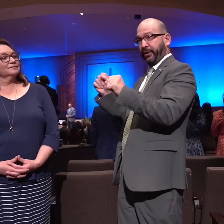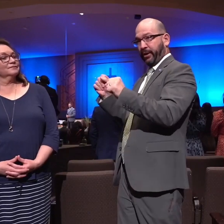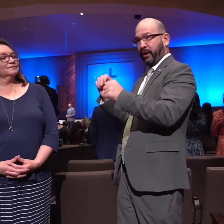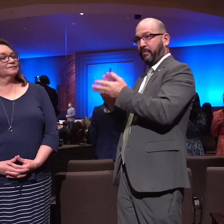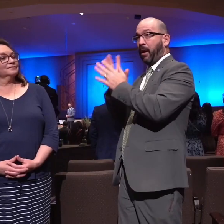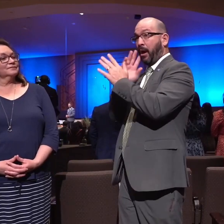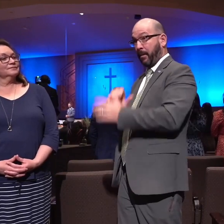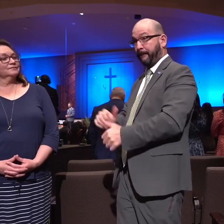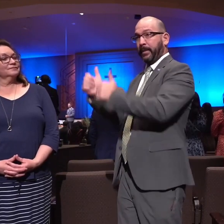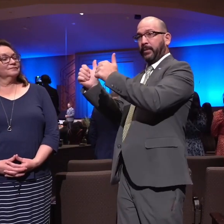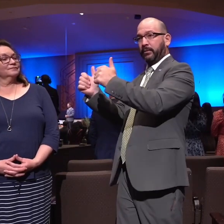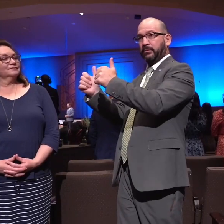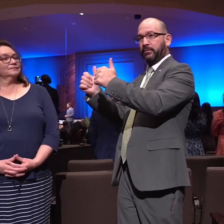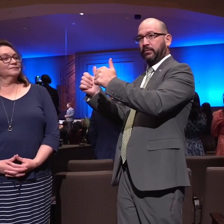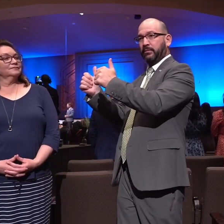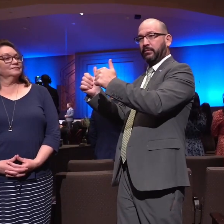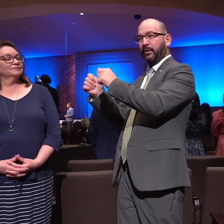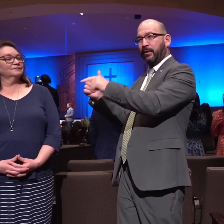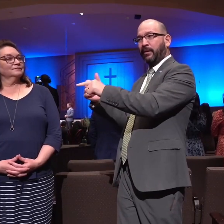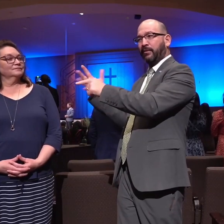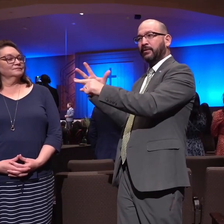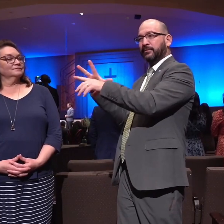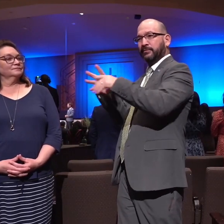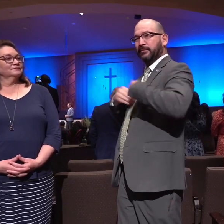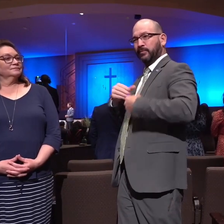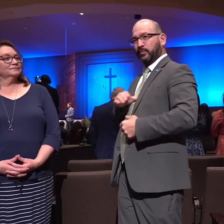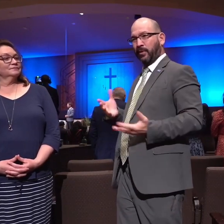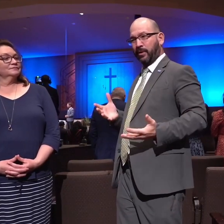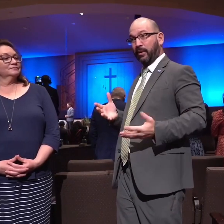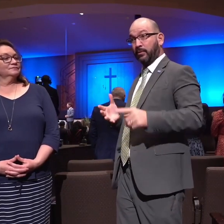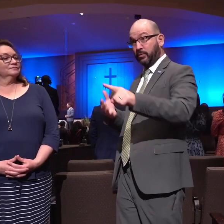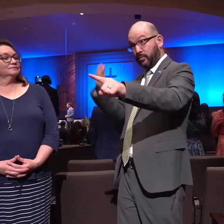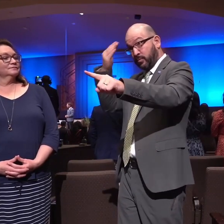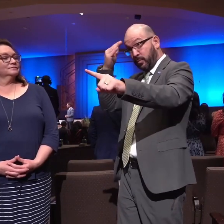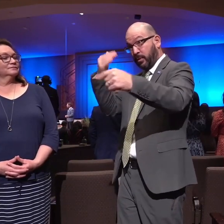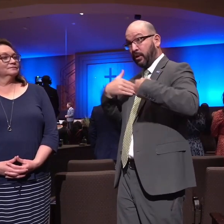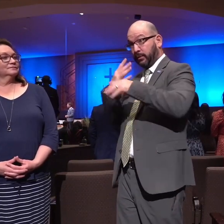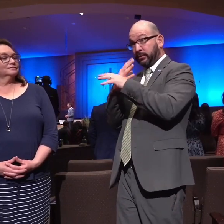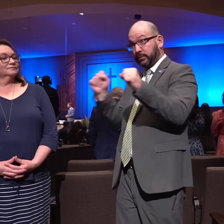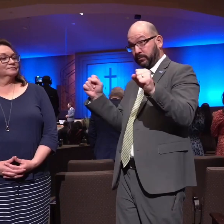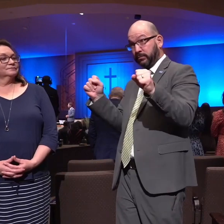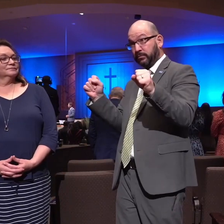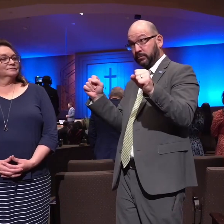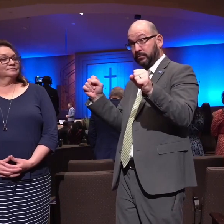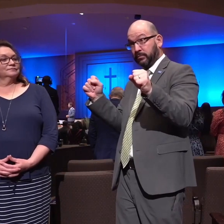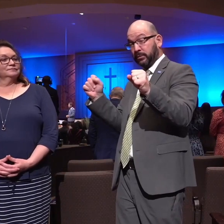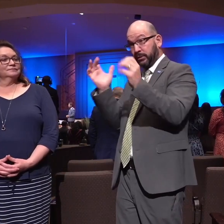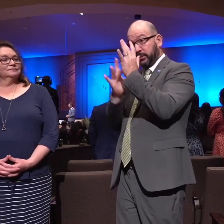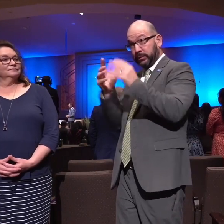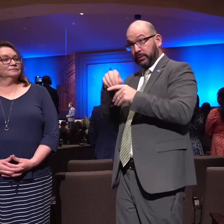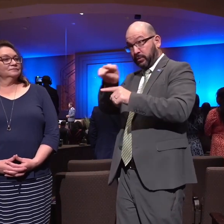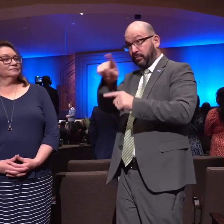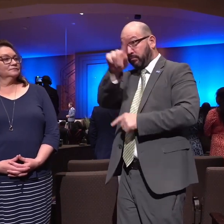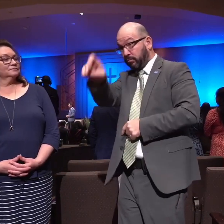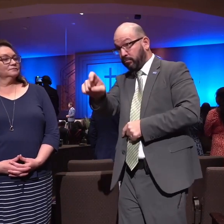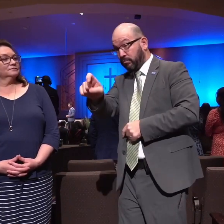and testified that he knows christ as savior do you know him that power of god is available to his children